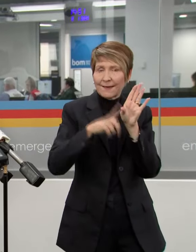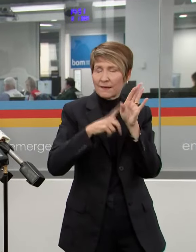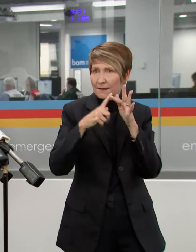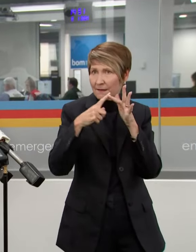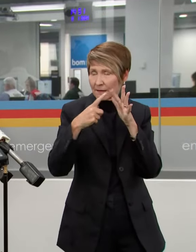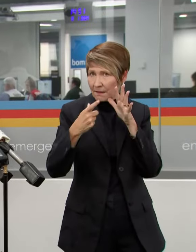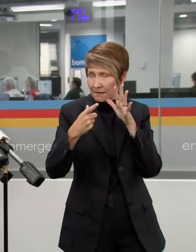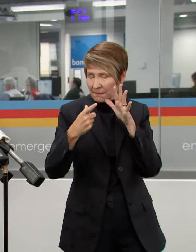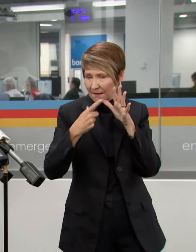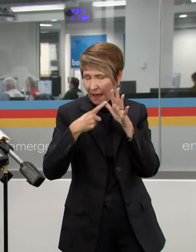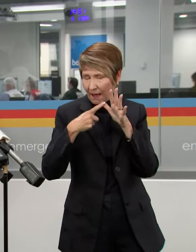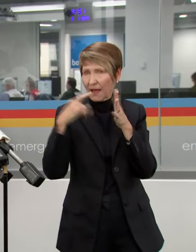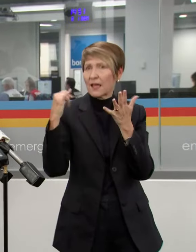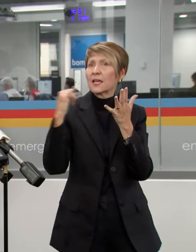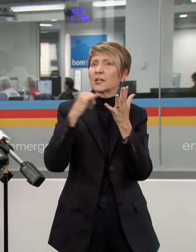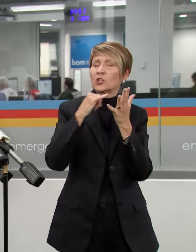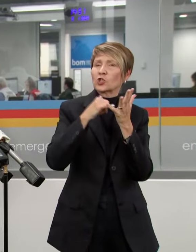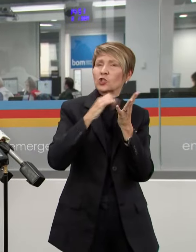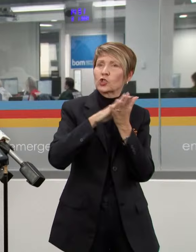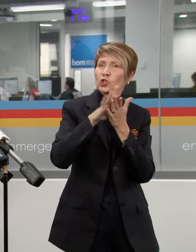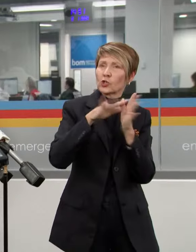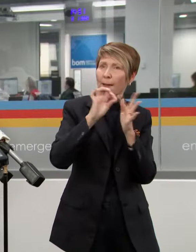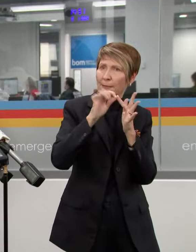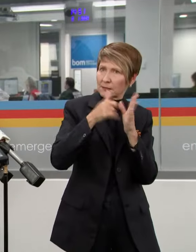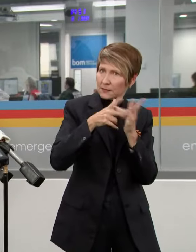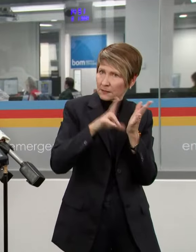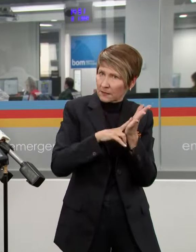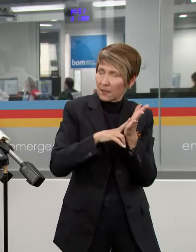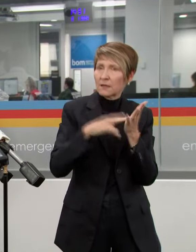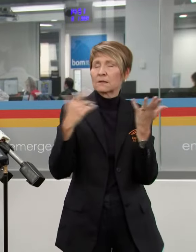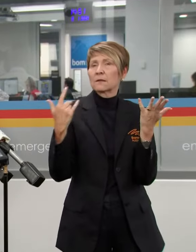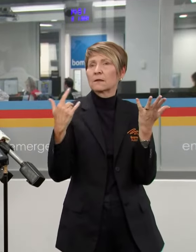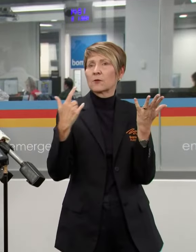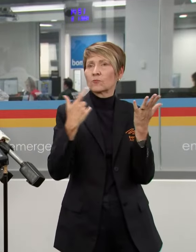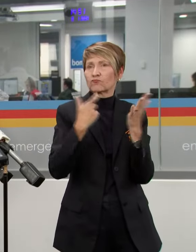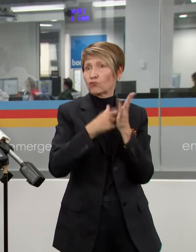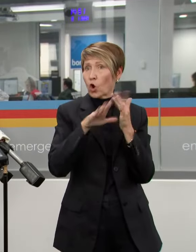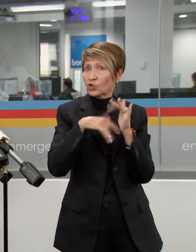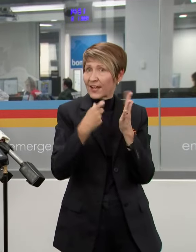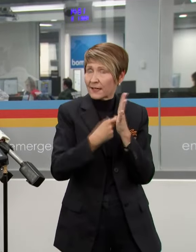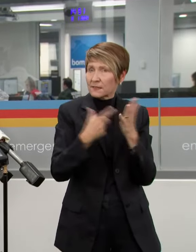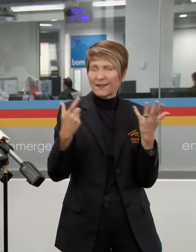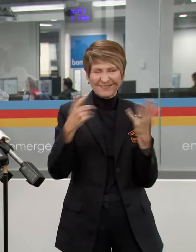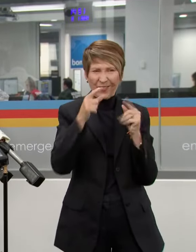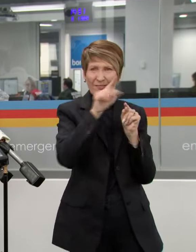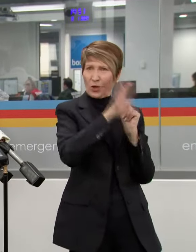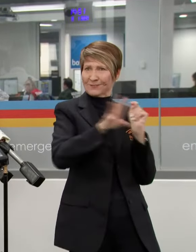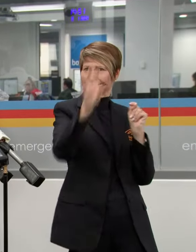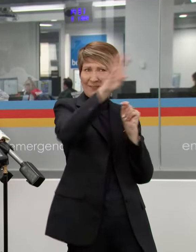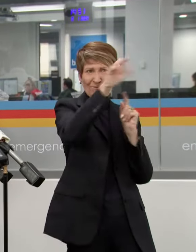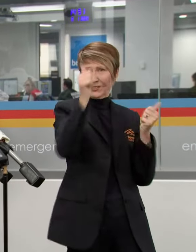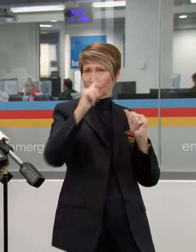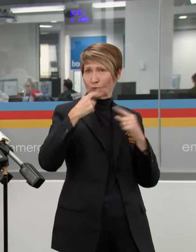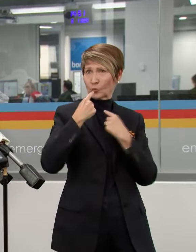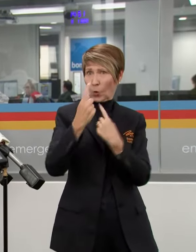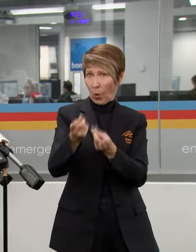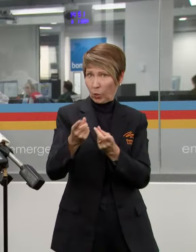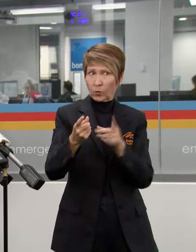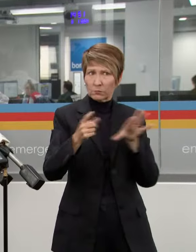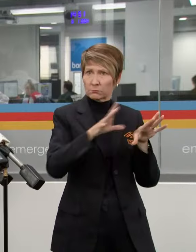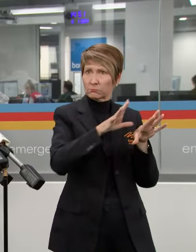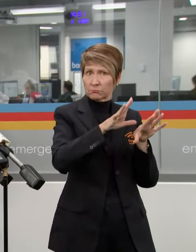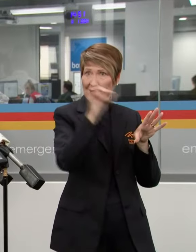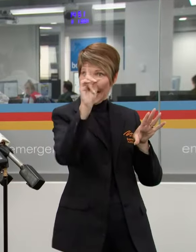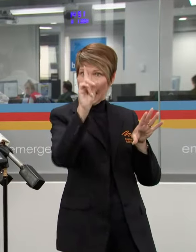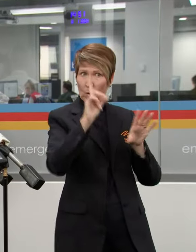areas will likely be impacted. And to what degree, we'll have to wait and see. But the forecast is there, the warnings